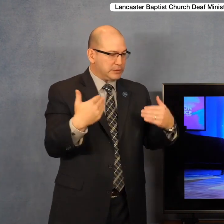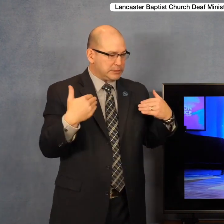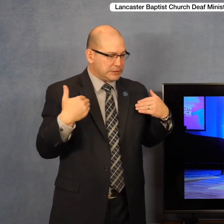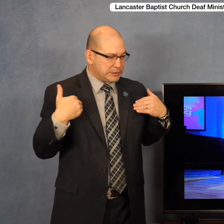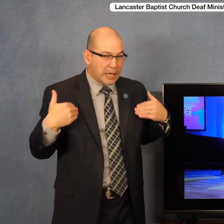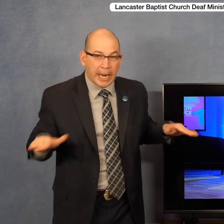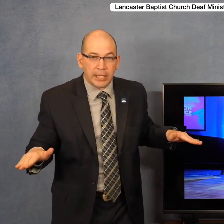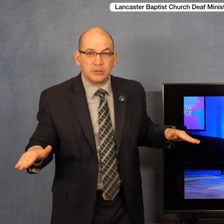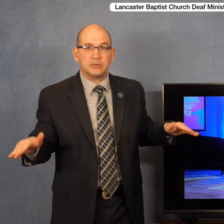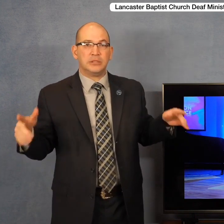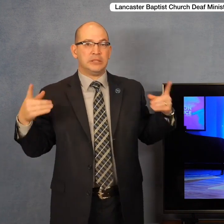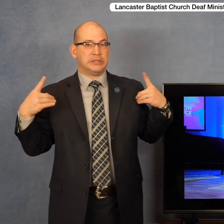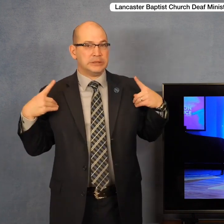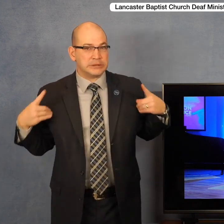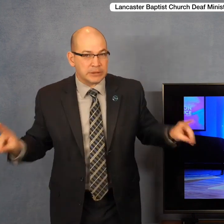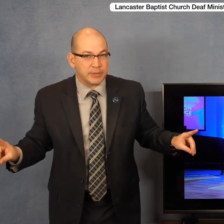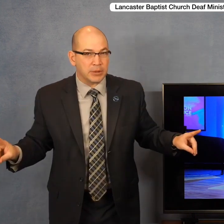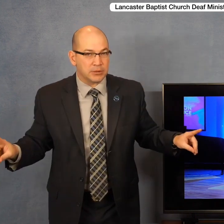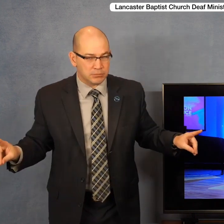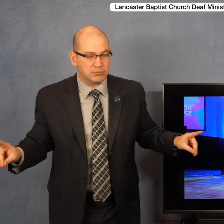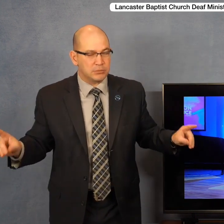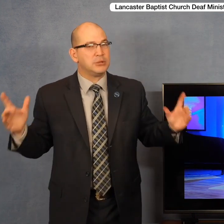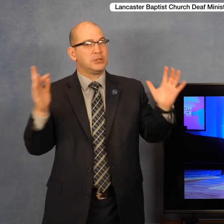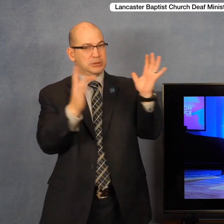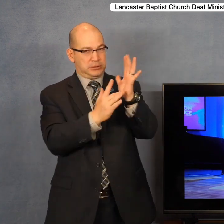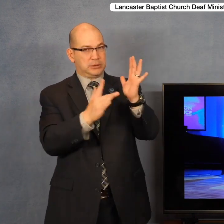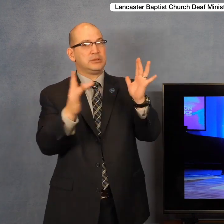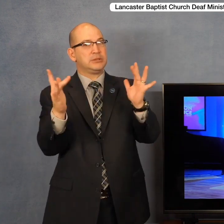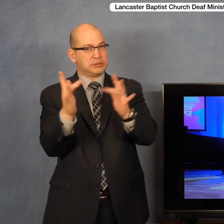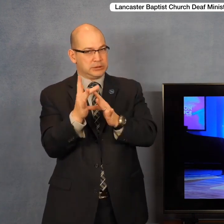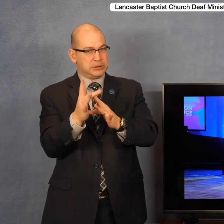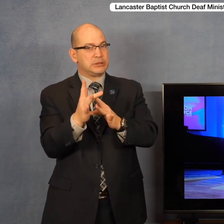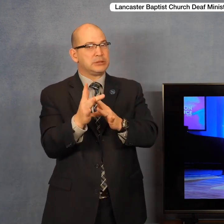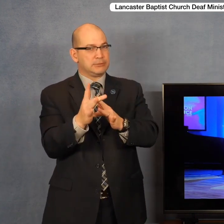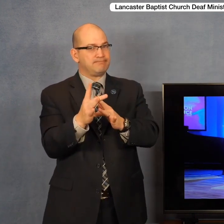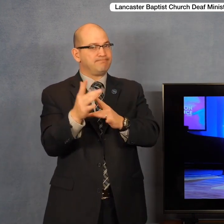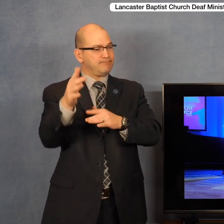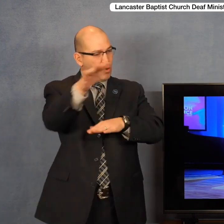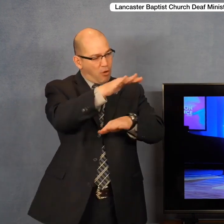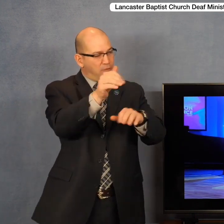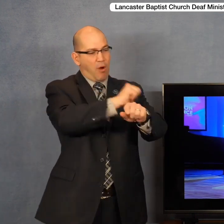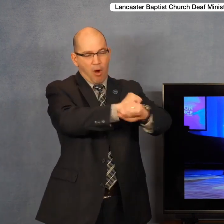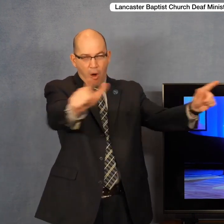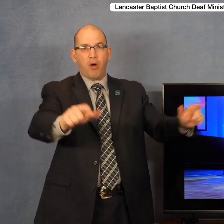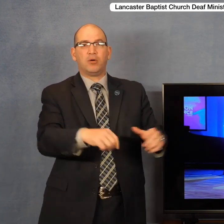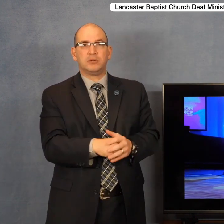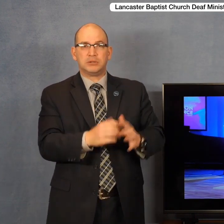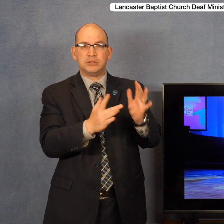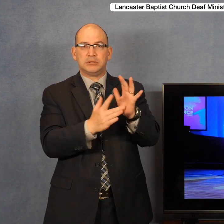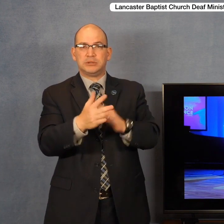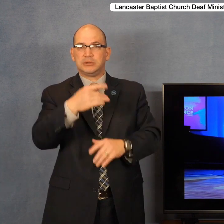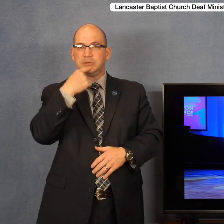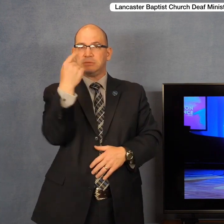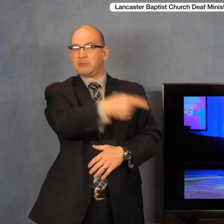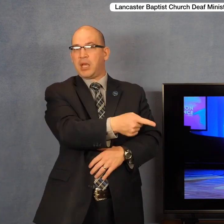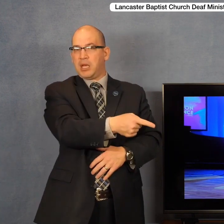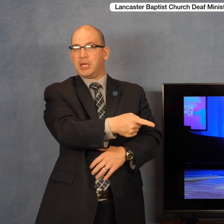angels that are submissive to Jesus than those that are submissive to Satan. And so the command of Jesus held great sway.